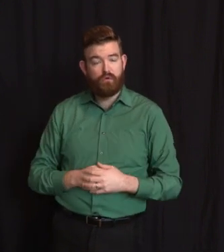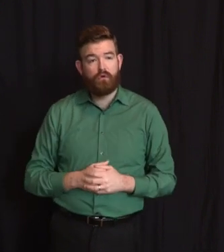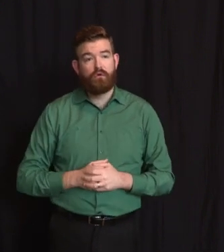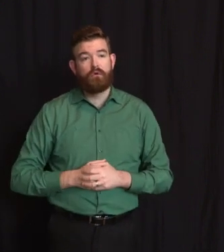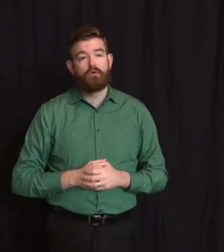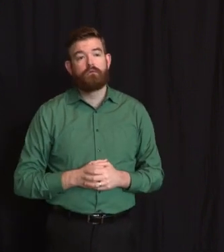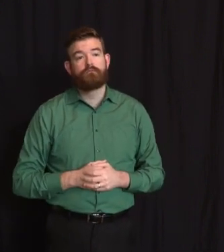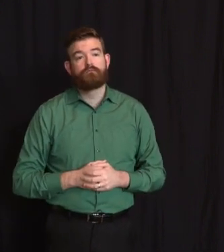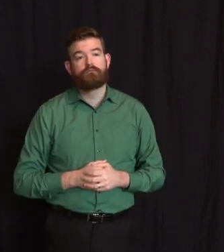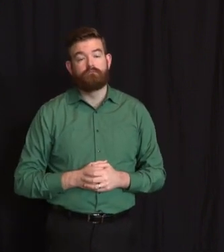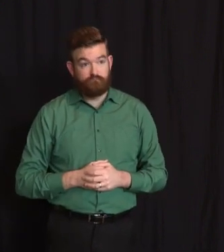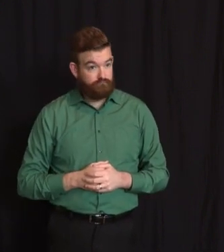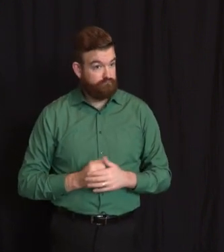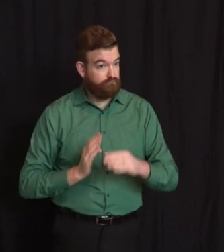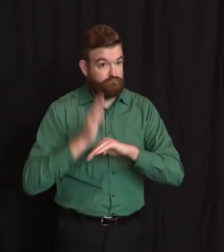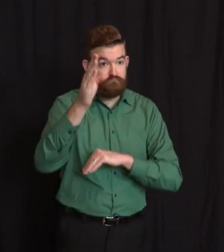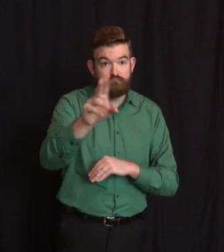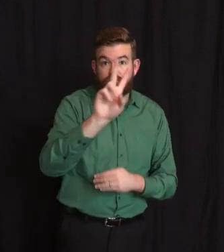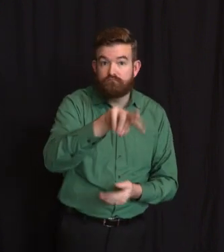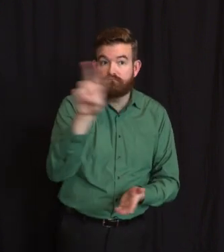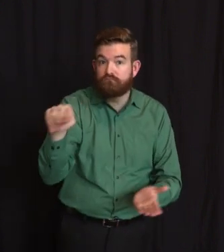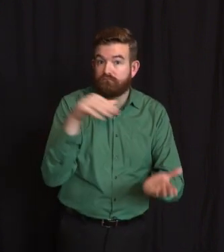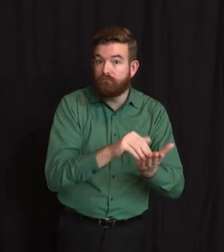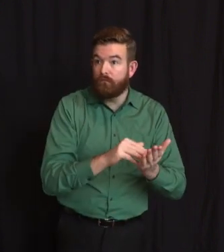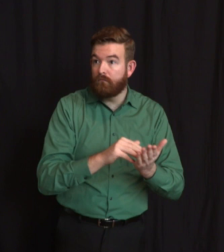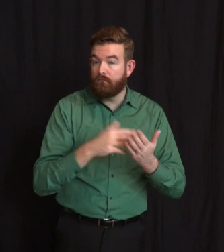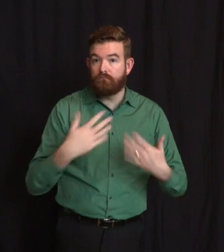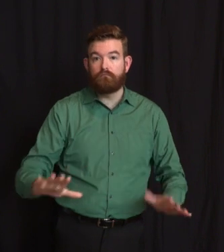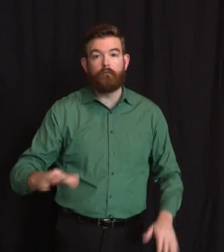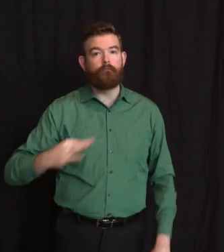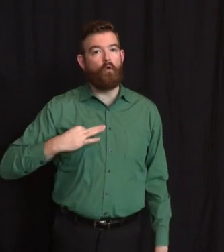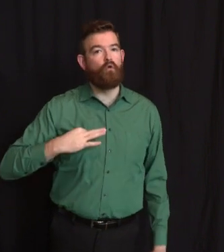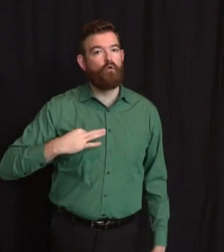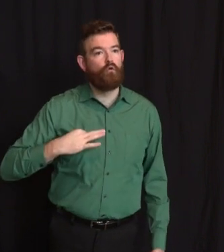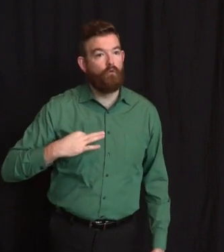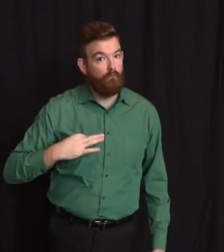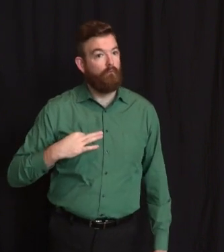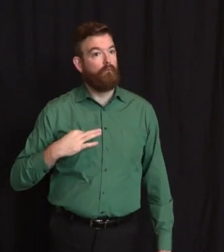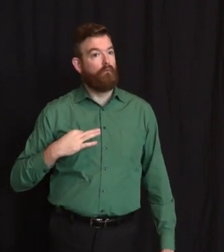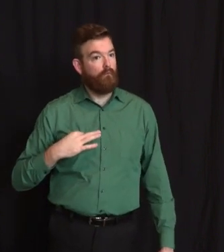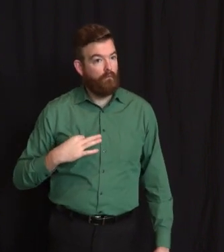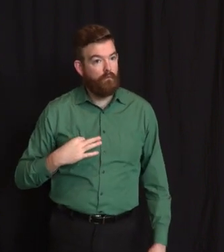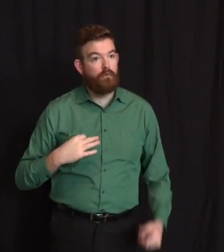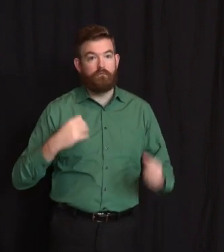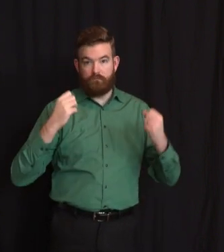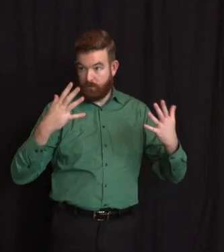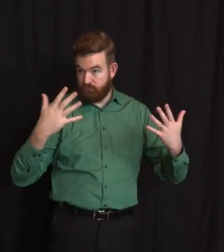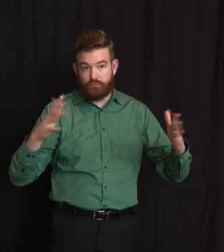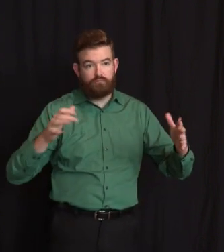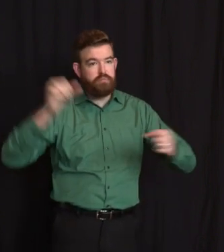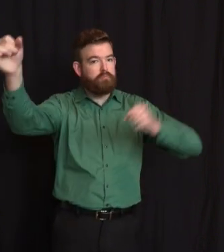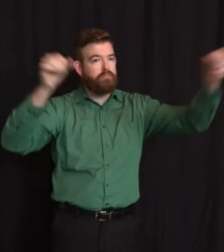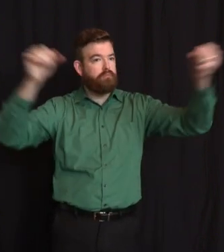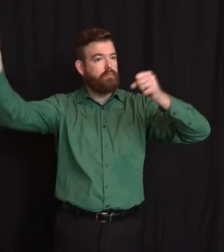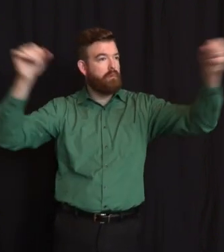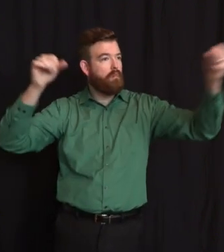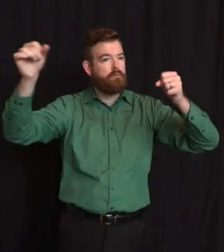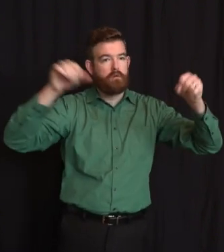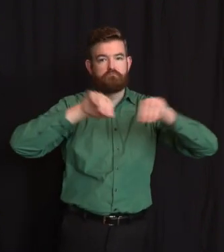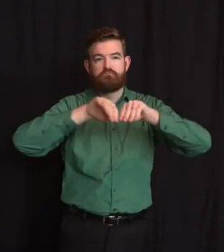many have already been sent out to help. But this army can always use more reinforcements. And today we launched